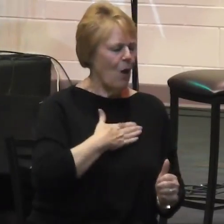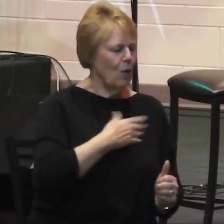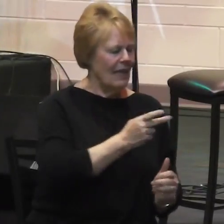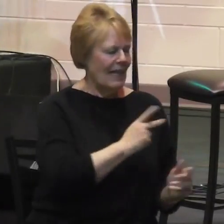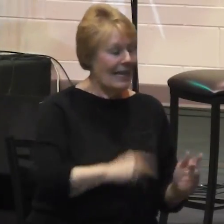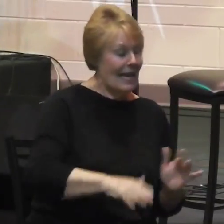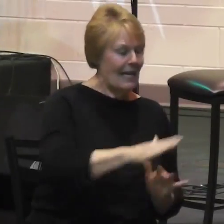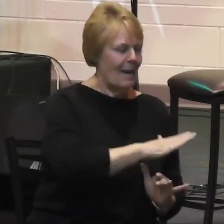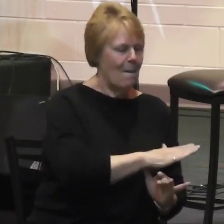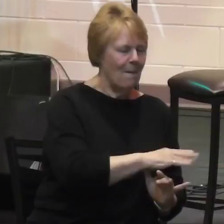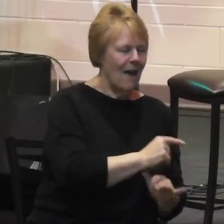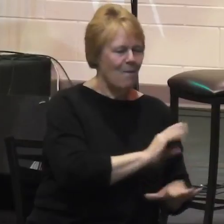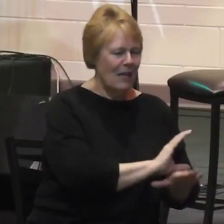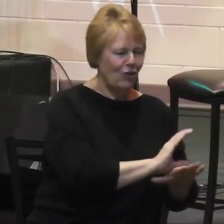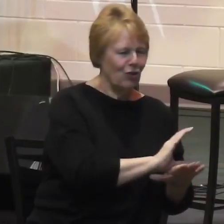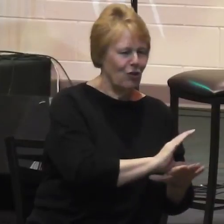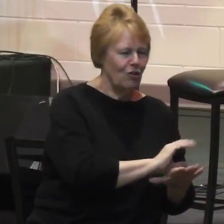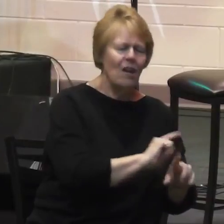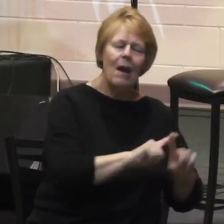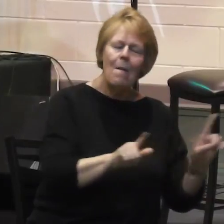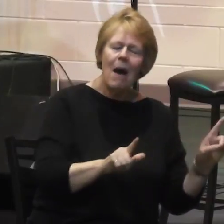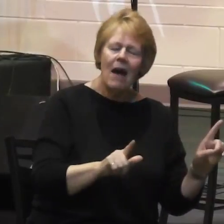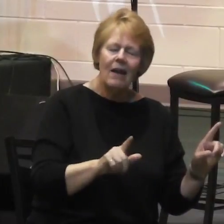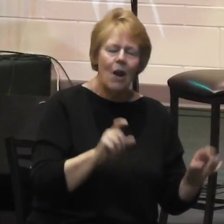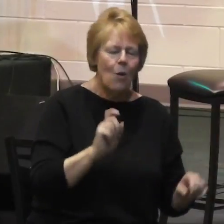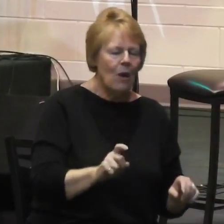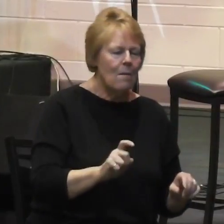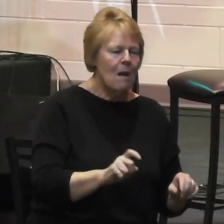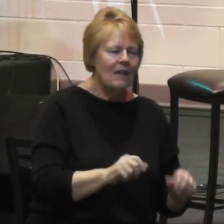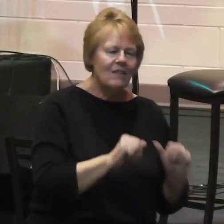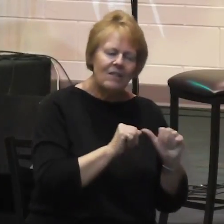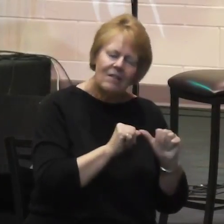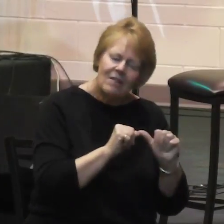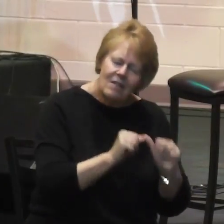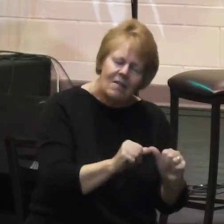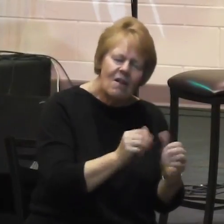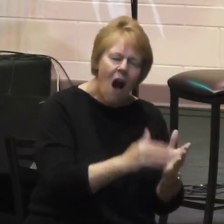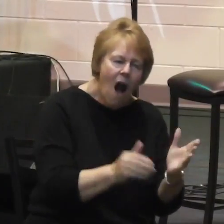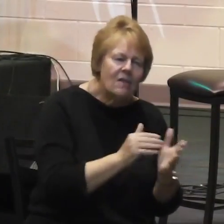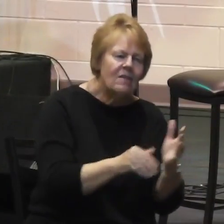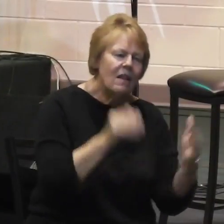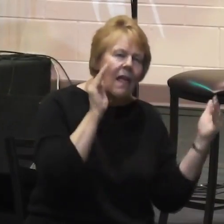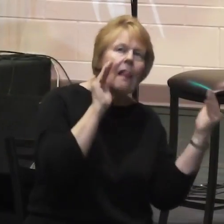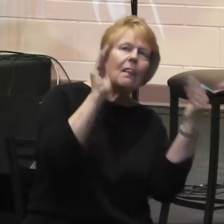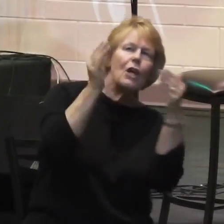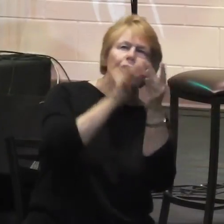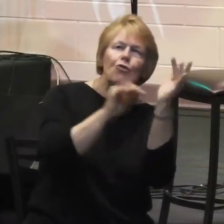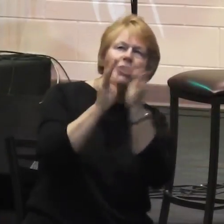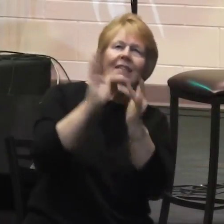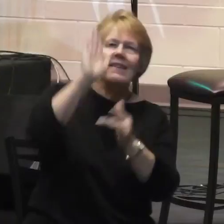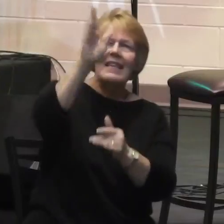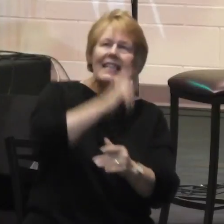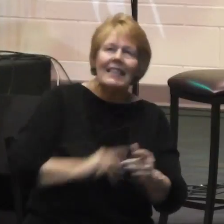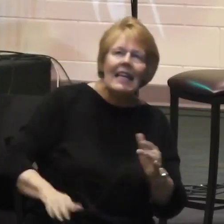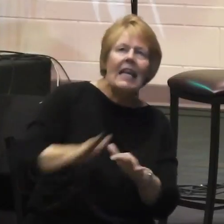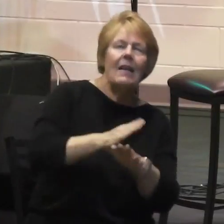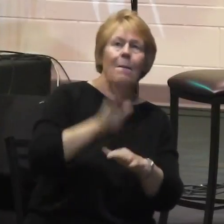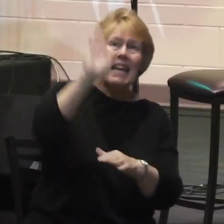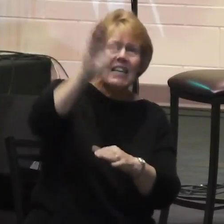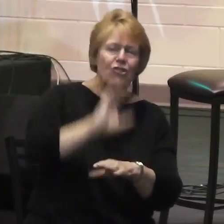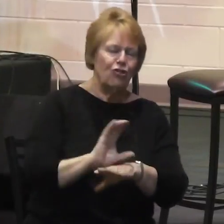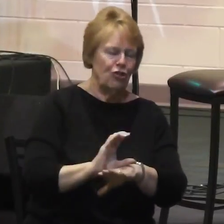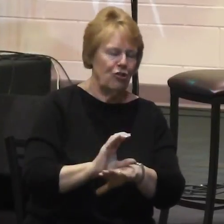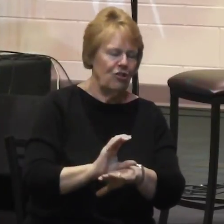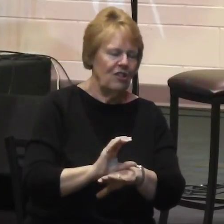but we must constantly look up to Jesus and recognize that it is his church and it is his kingdom. And when I look at